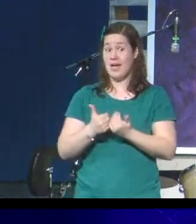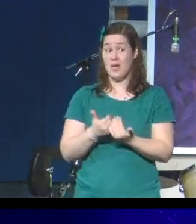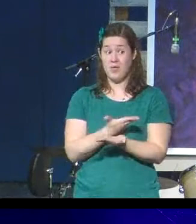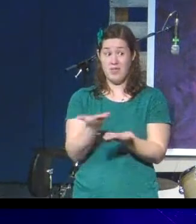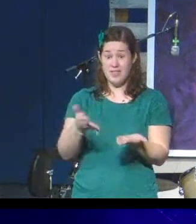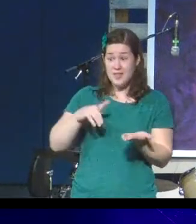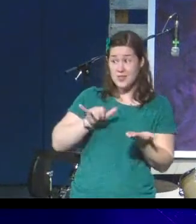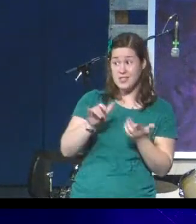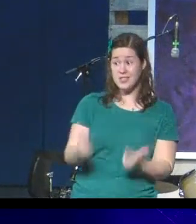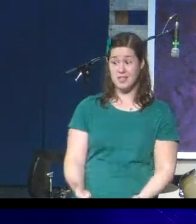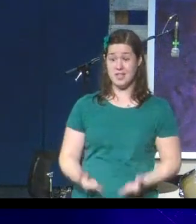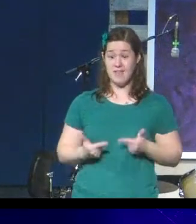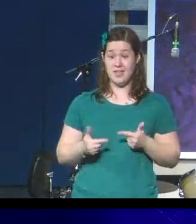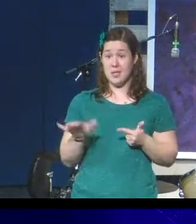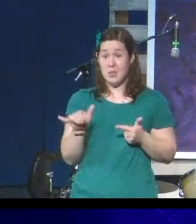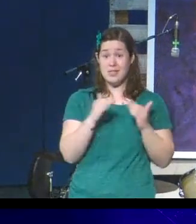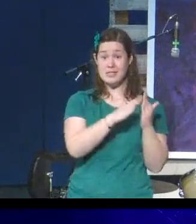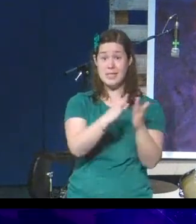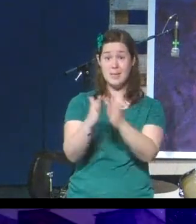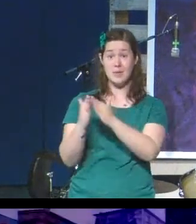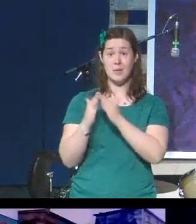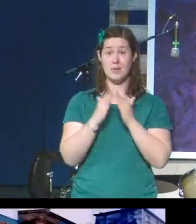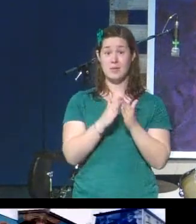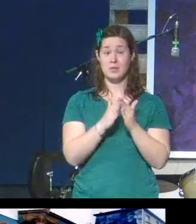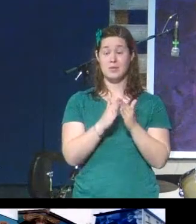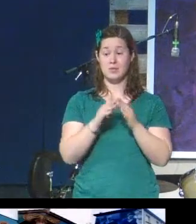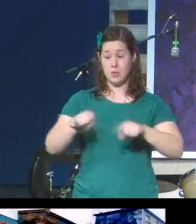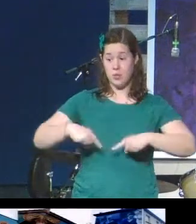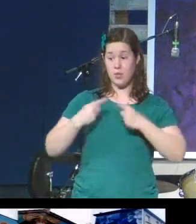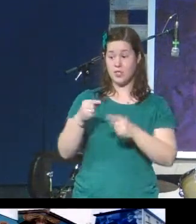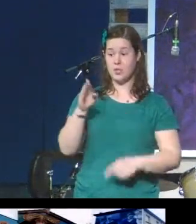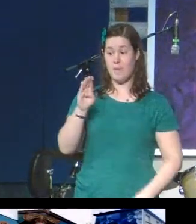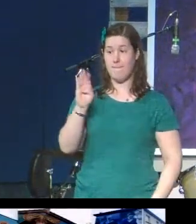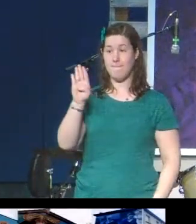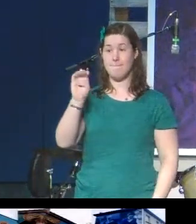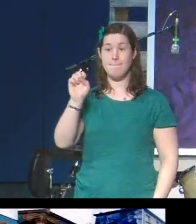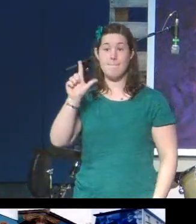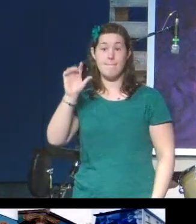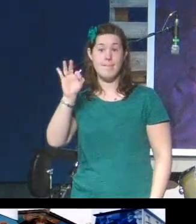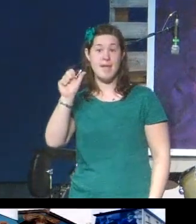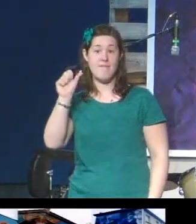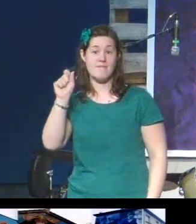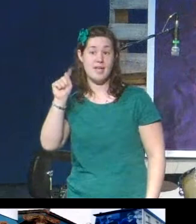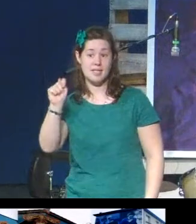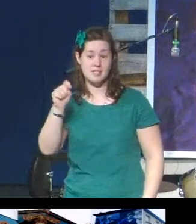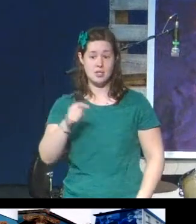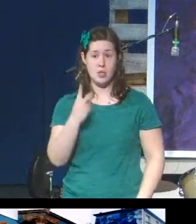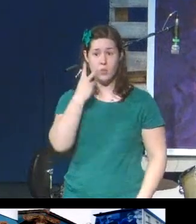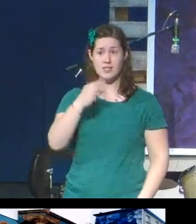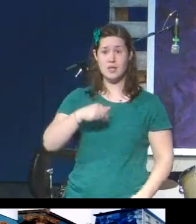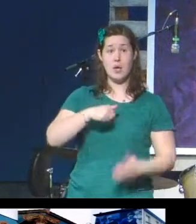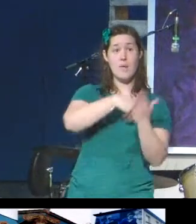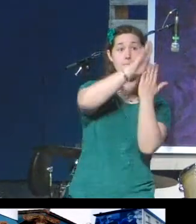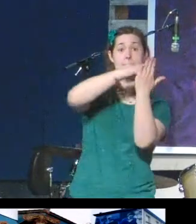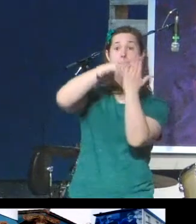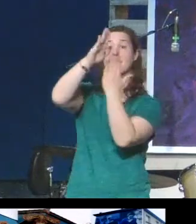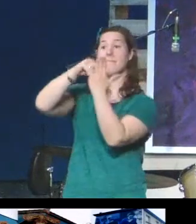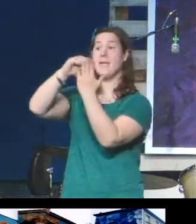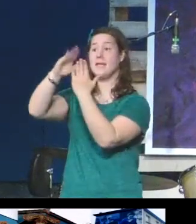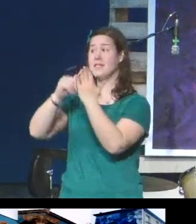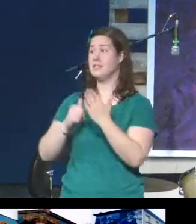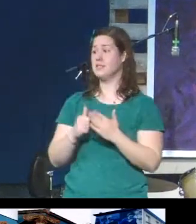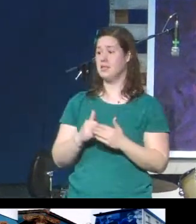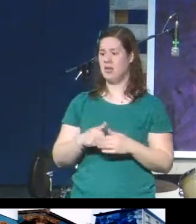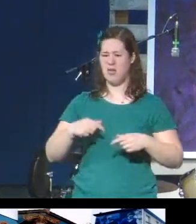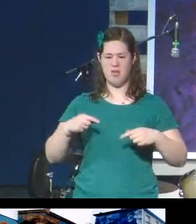in the same communities. Going to Belfast, we saw murals of violence, of destruction, of lives